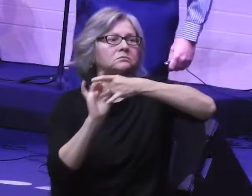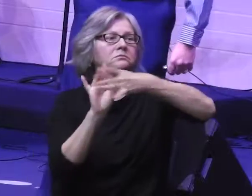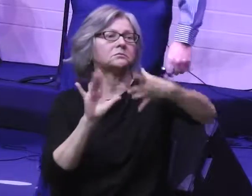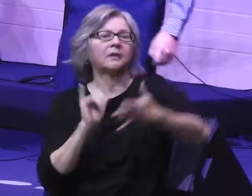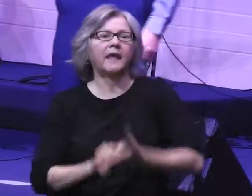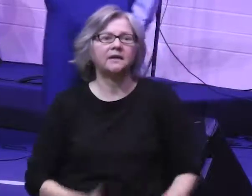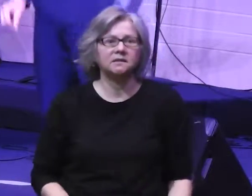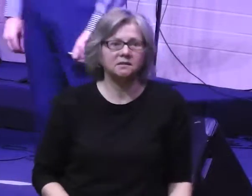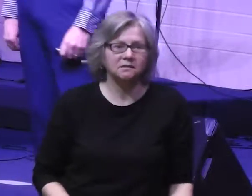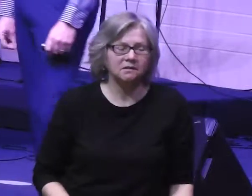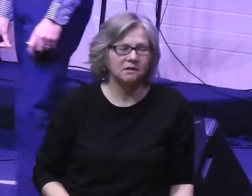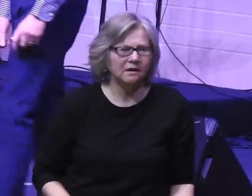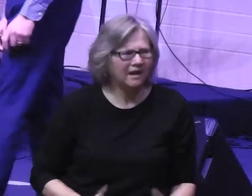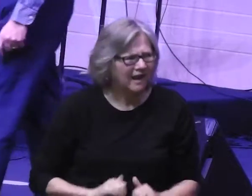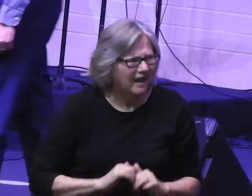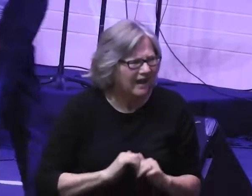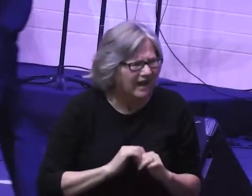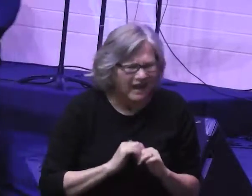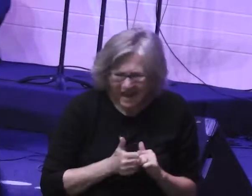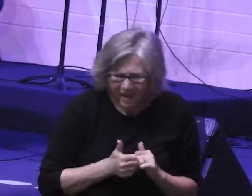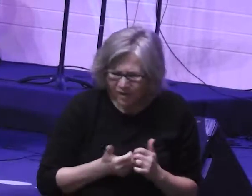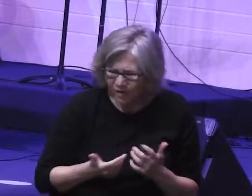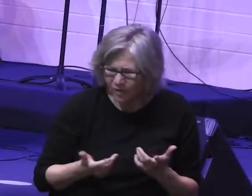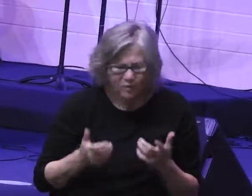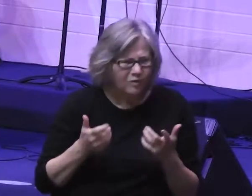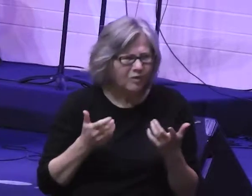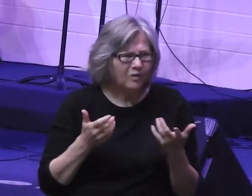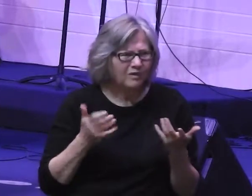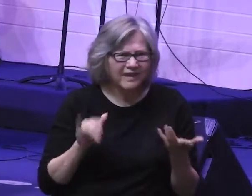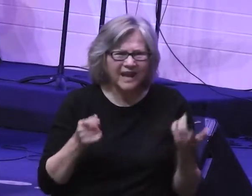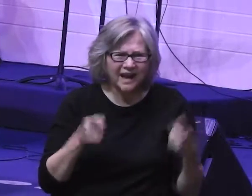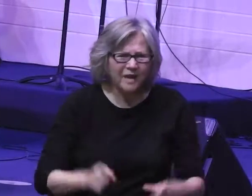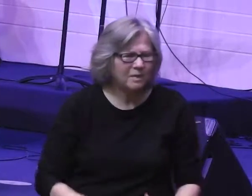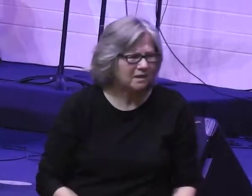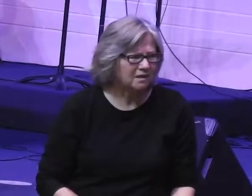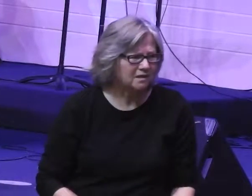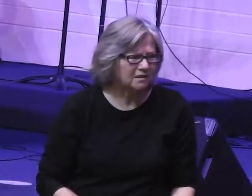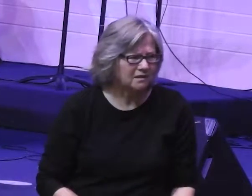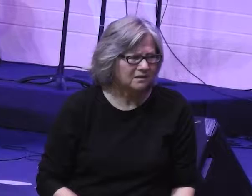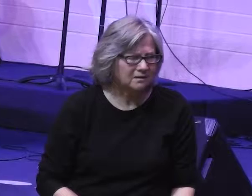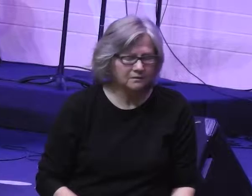relationship. I mean, how in the world did this happen?